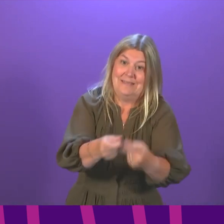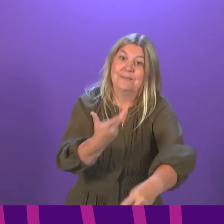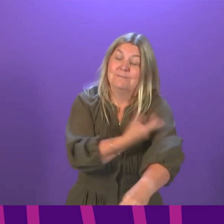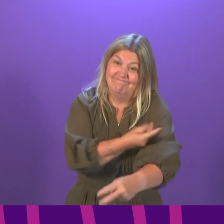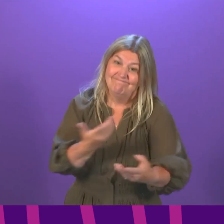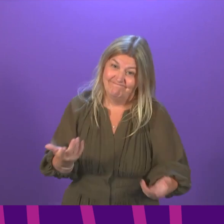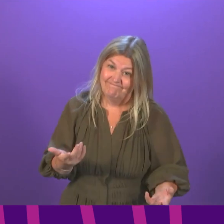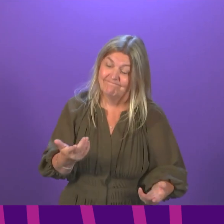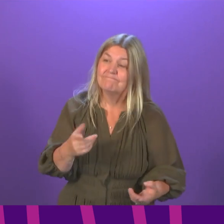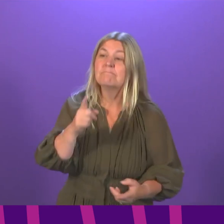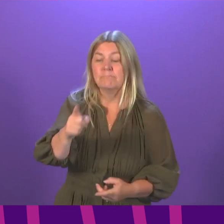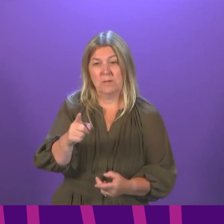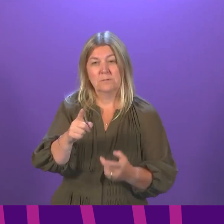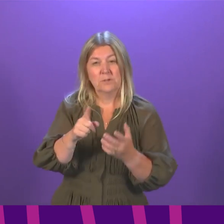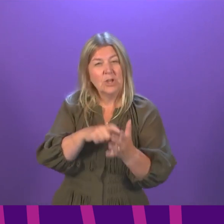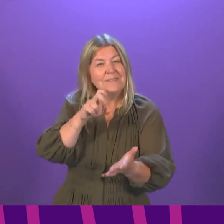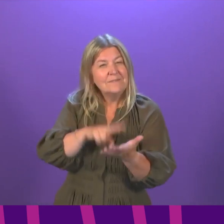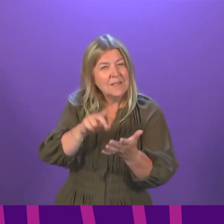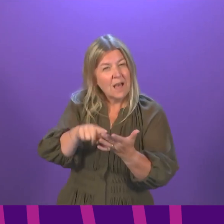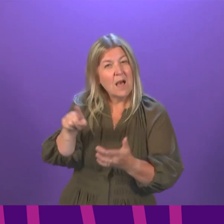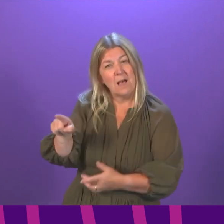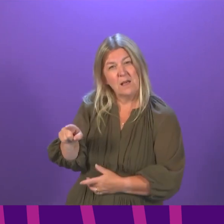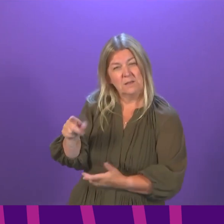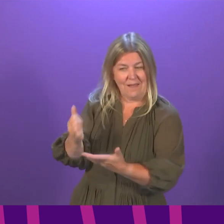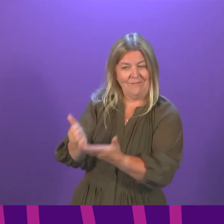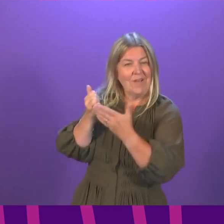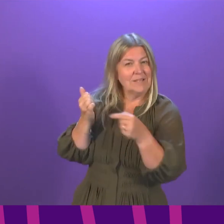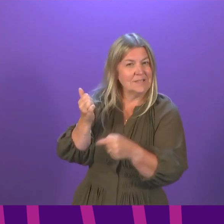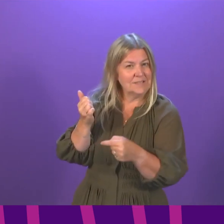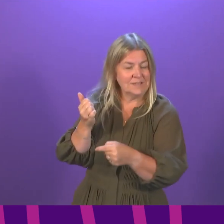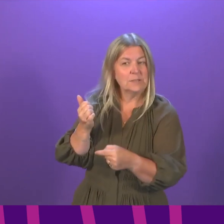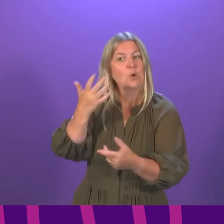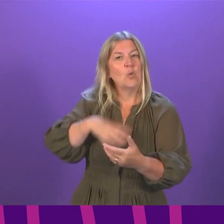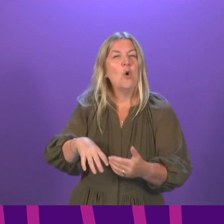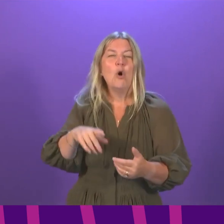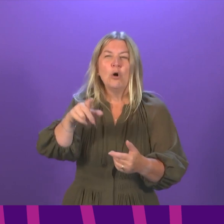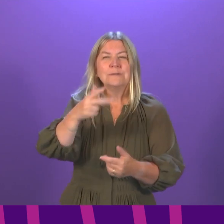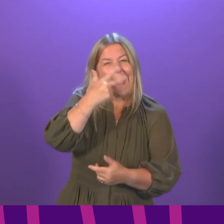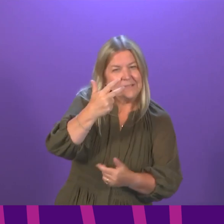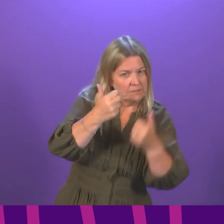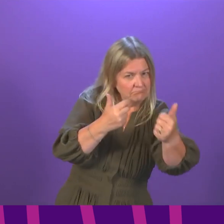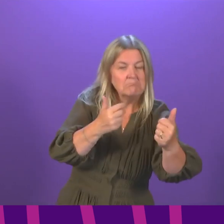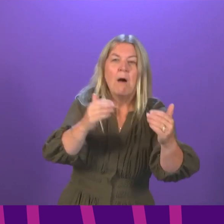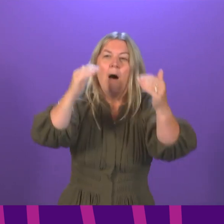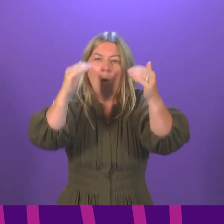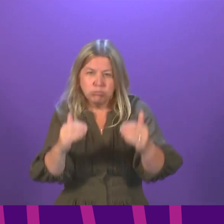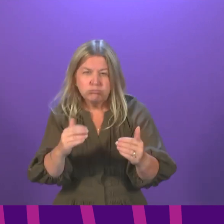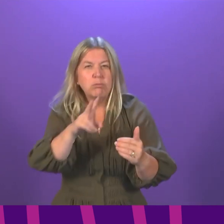on JCVI advice, to move with vaccination into slightly younger age groups as well.